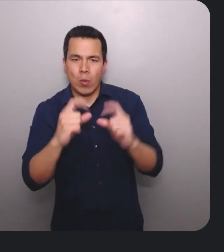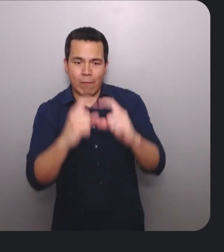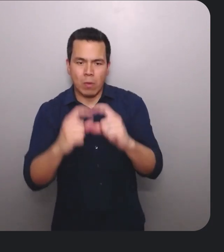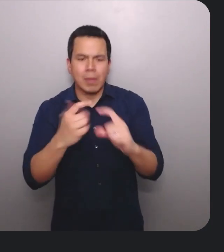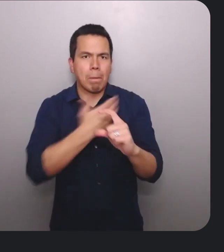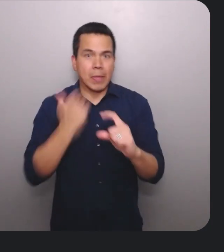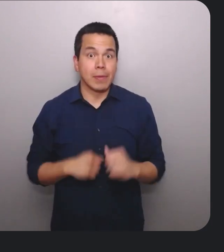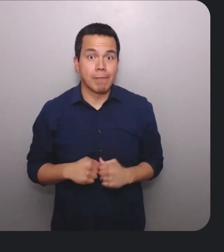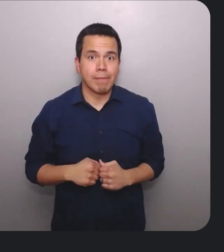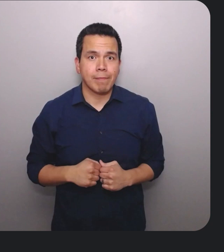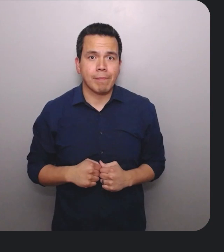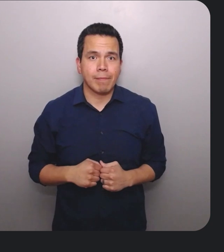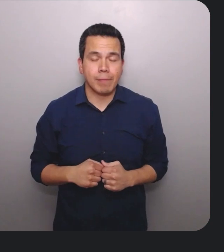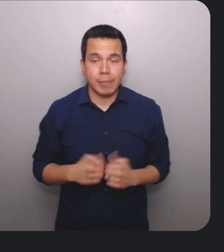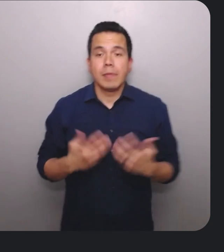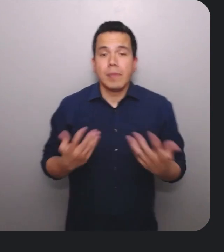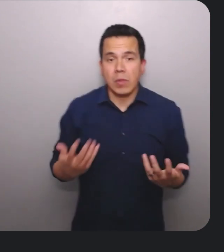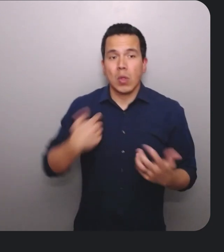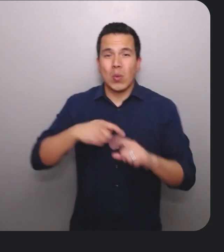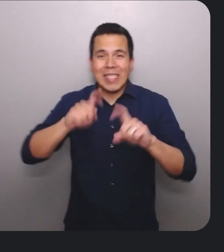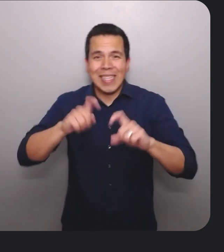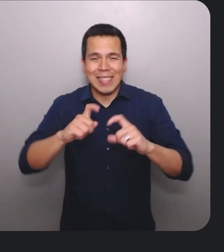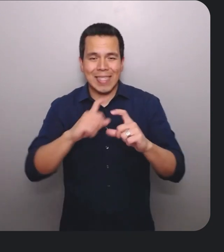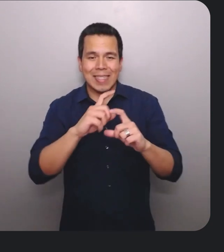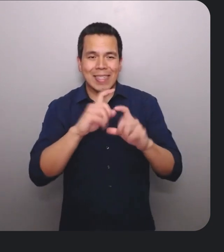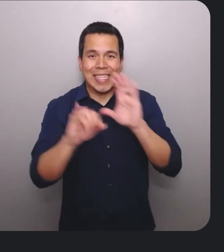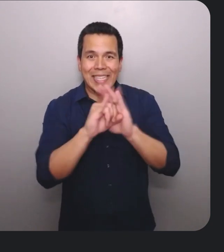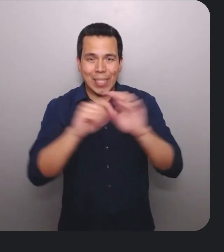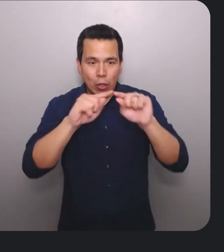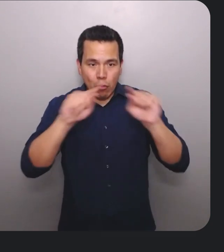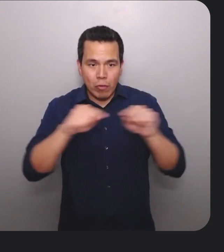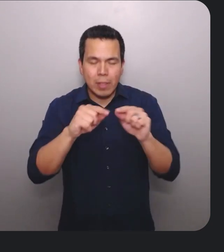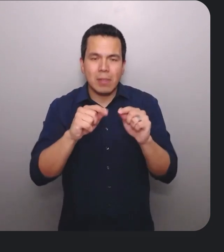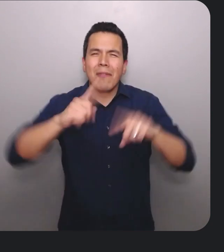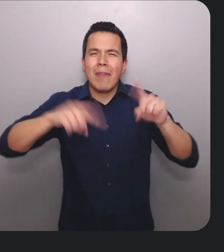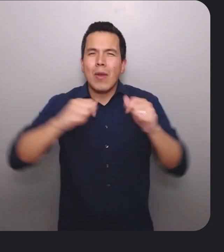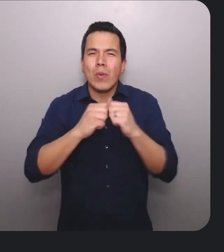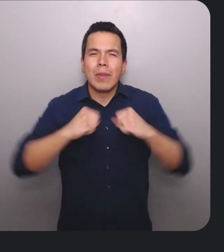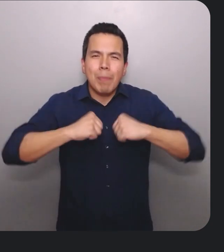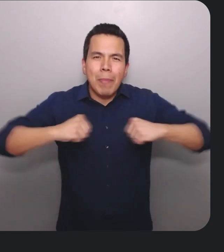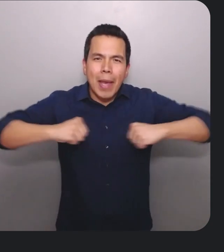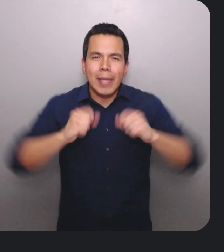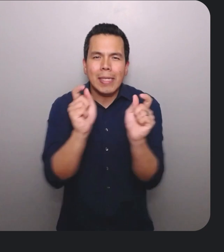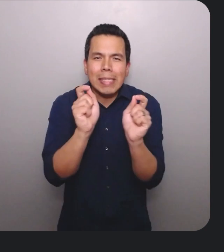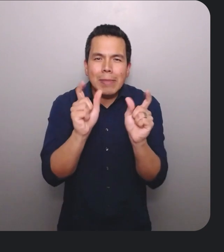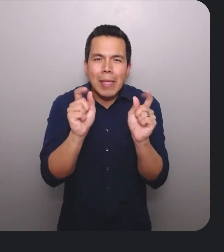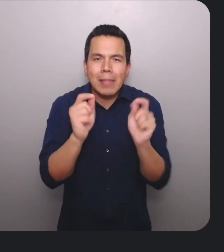states performed best. With that, we tested indicator ring designs that varied in padding or spacing, color, degrees of thickness,